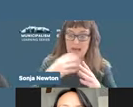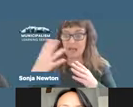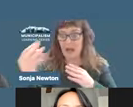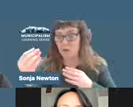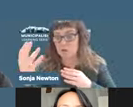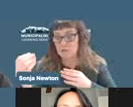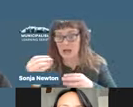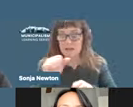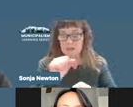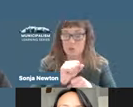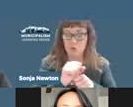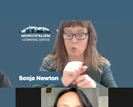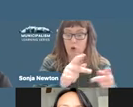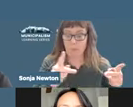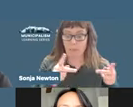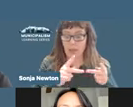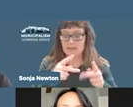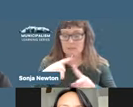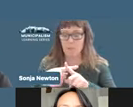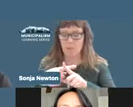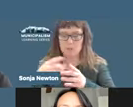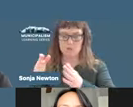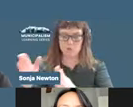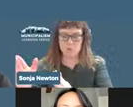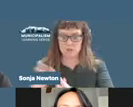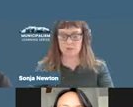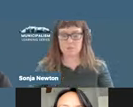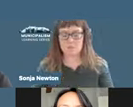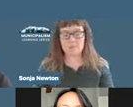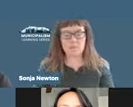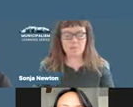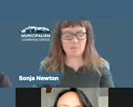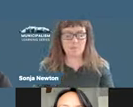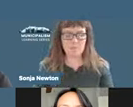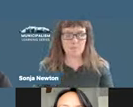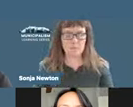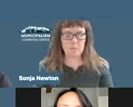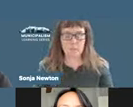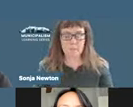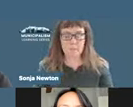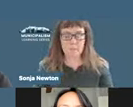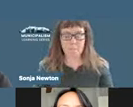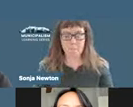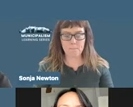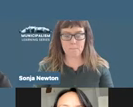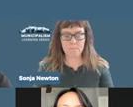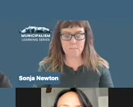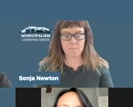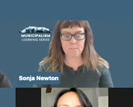streets. Y tenemos que ver cómo funciona esto dentro y fuera del lugar de trabajo.